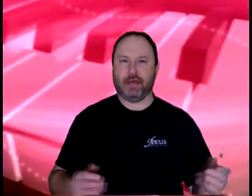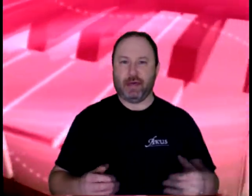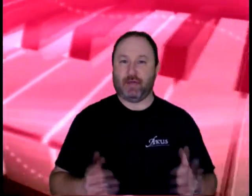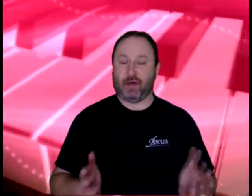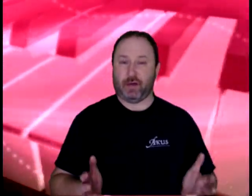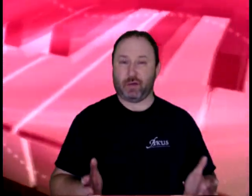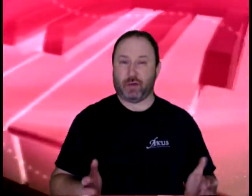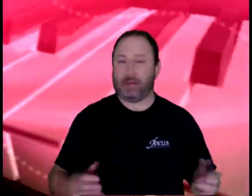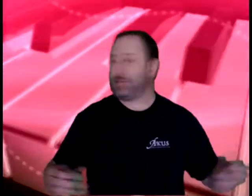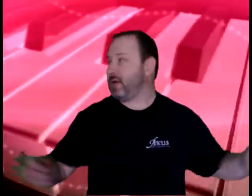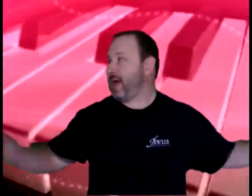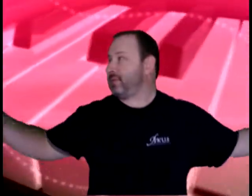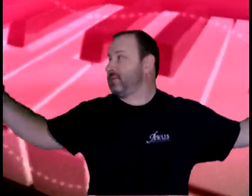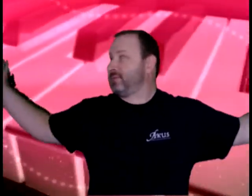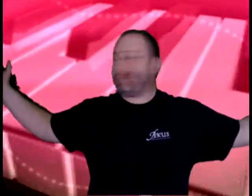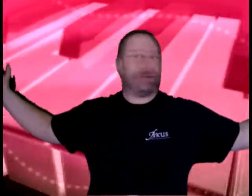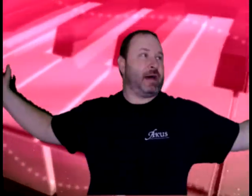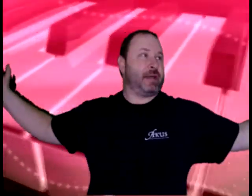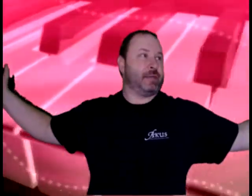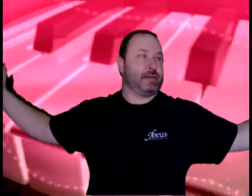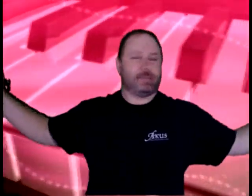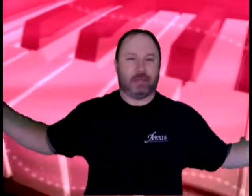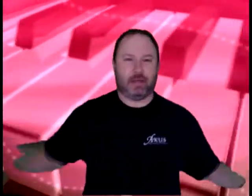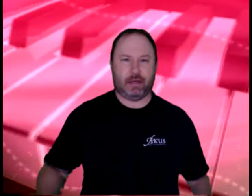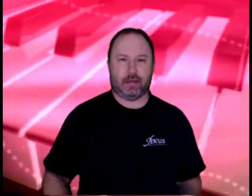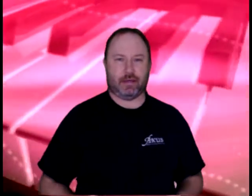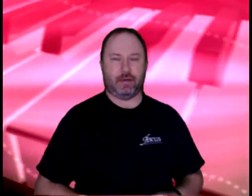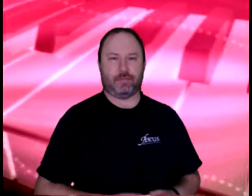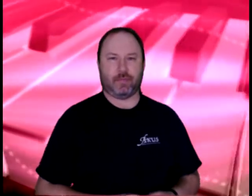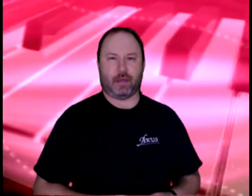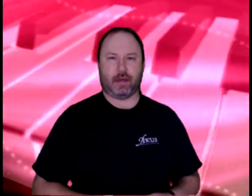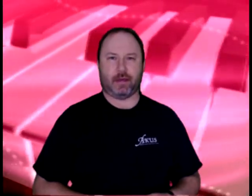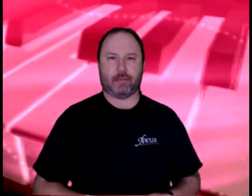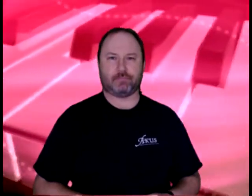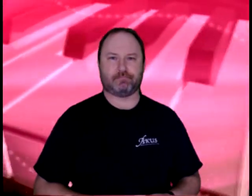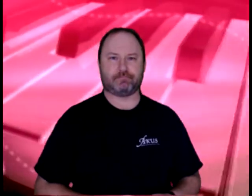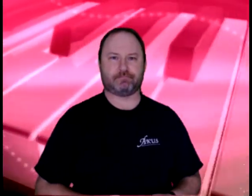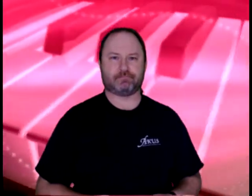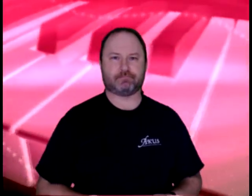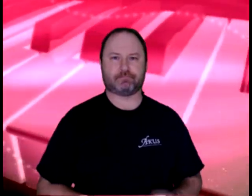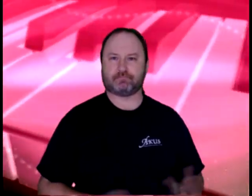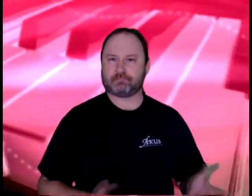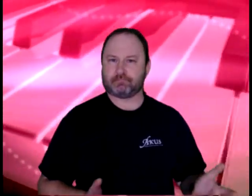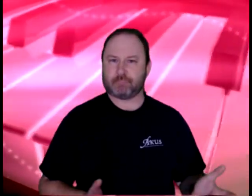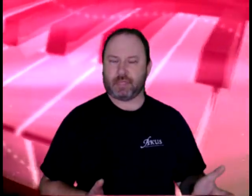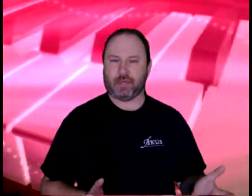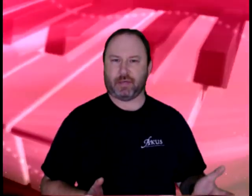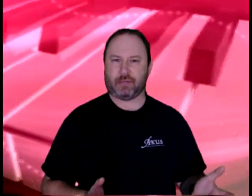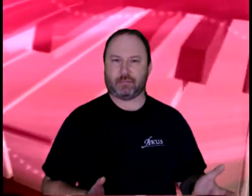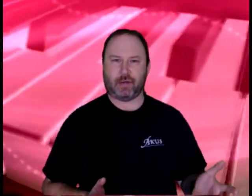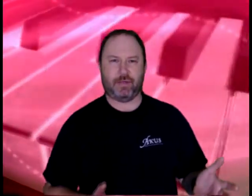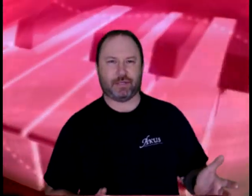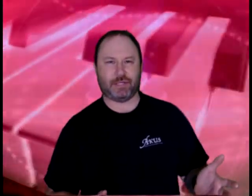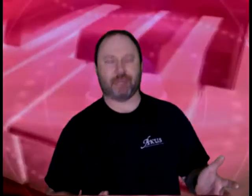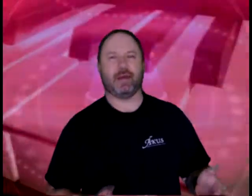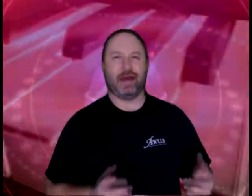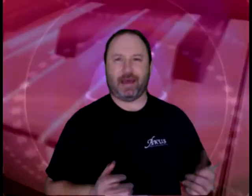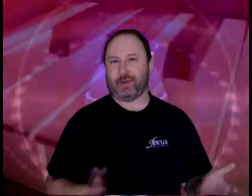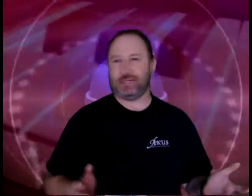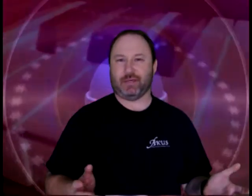if all goes well, will happen behind me, you know, keeping it on the cheap, how cheap